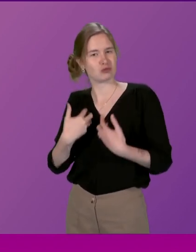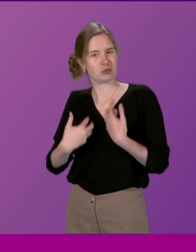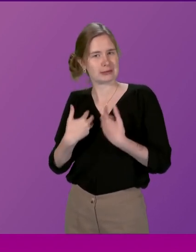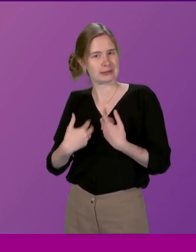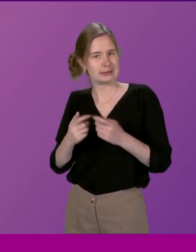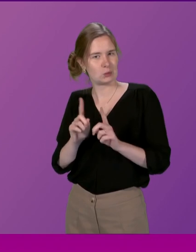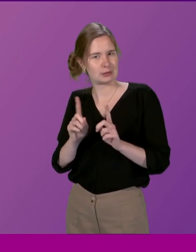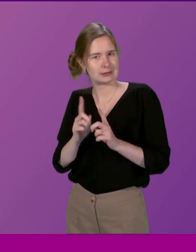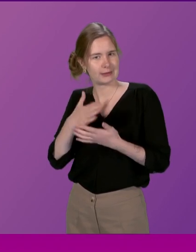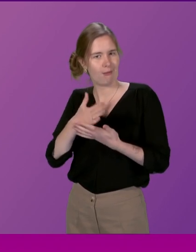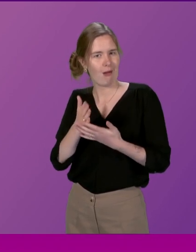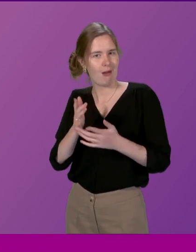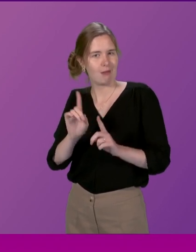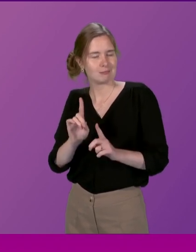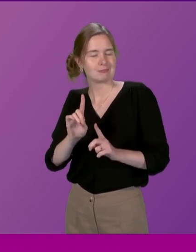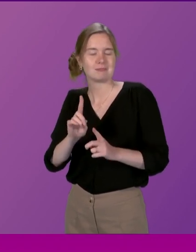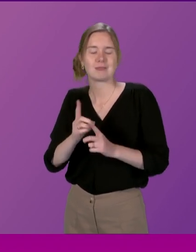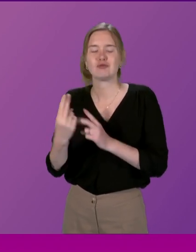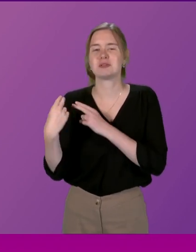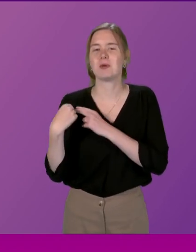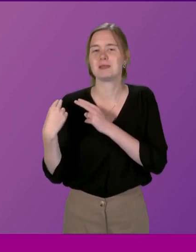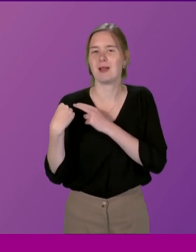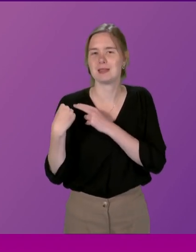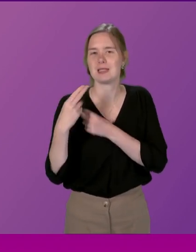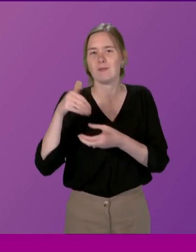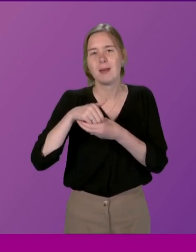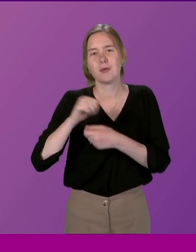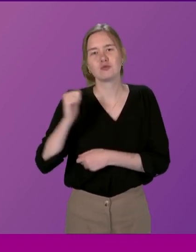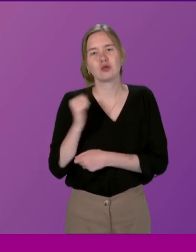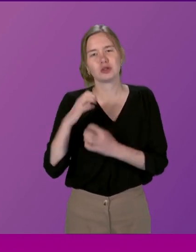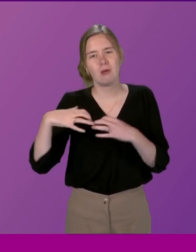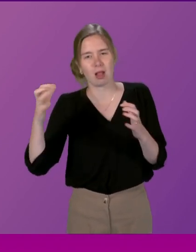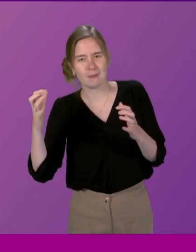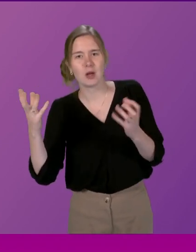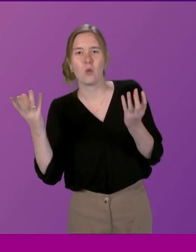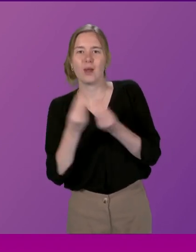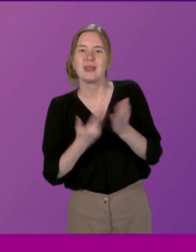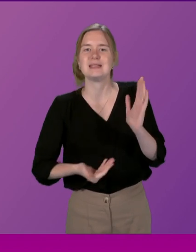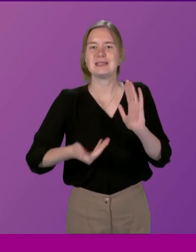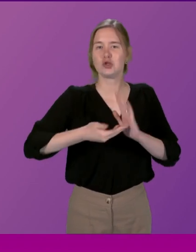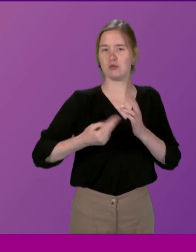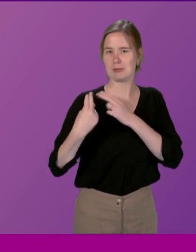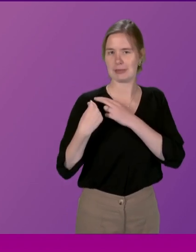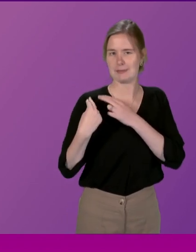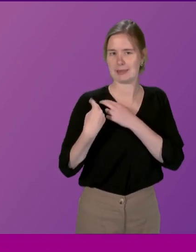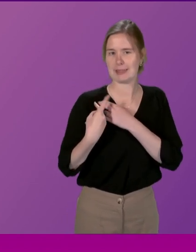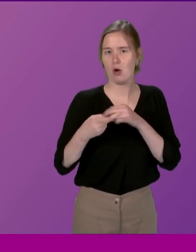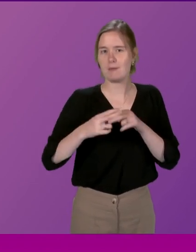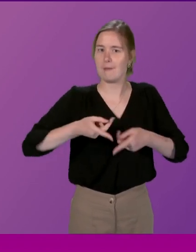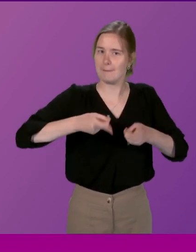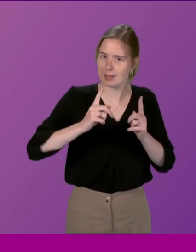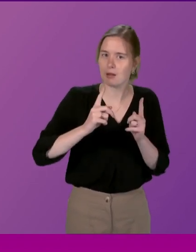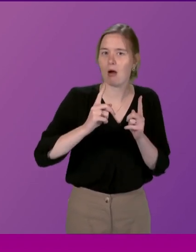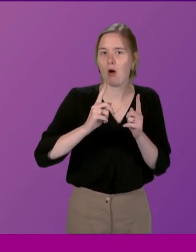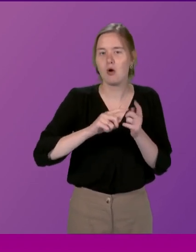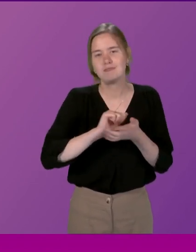element of the responsibility as a member of the Scottish Parliament with the additional responsibilities of being a minister or